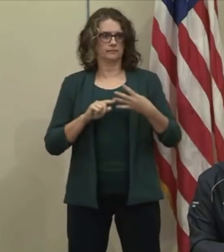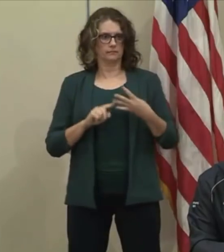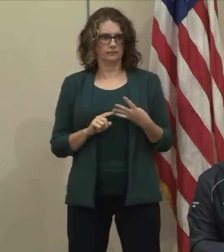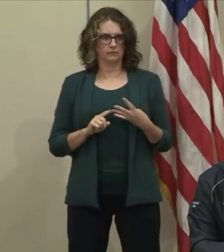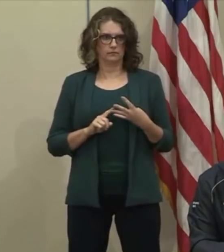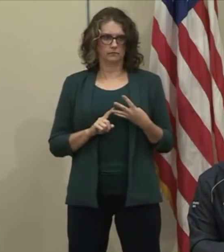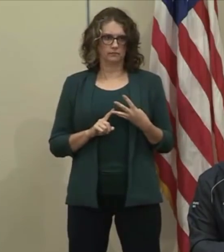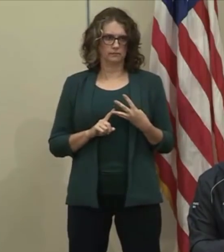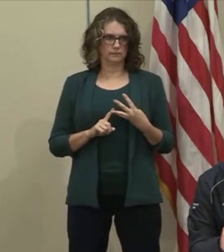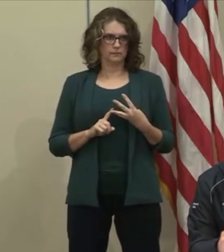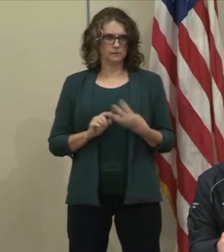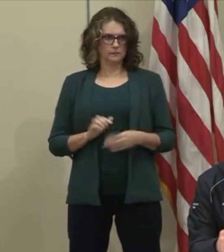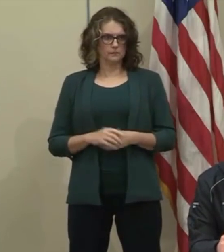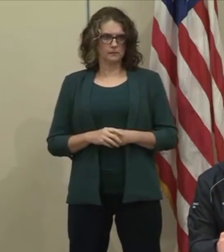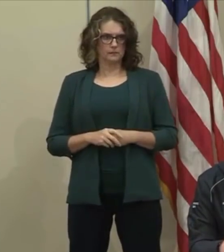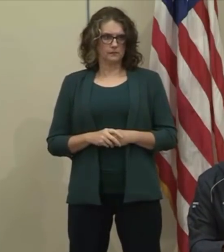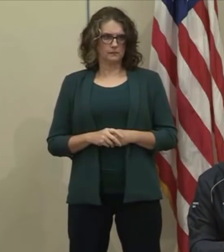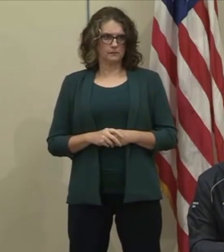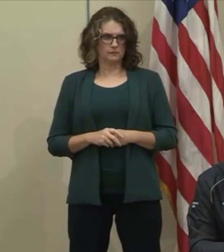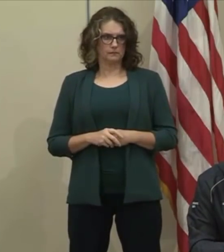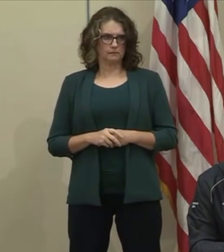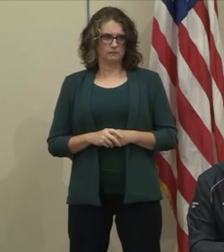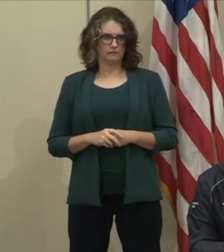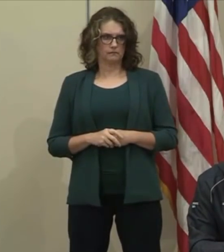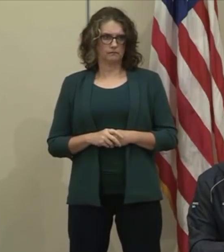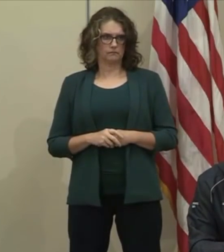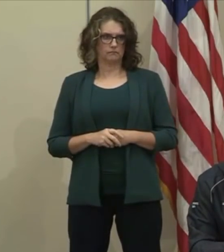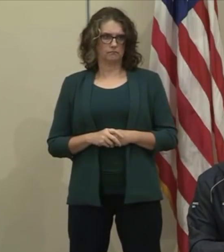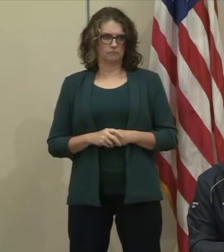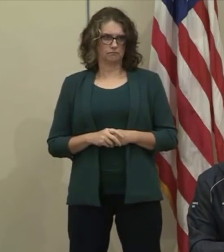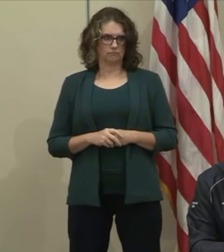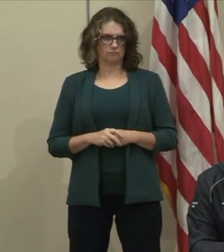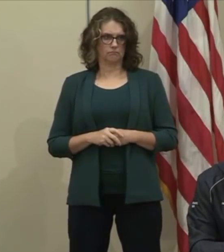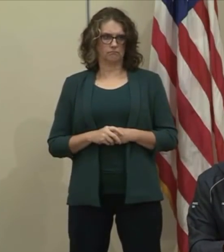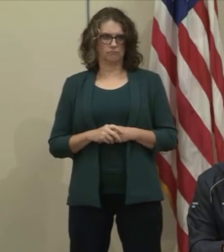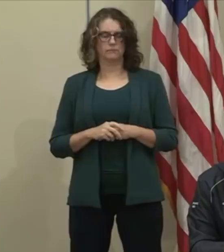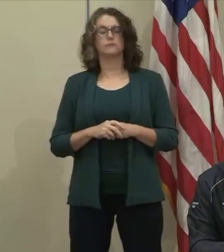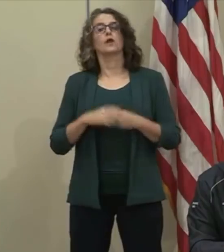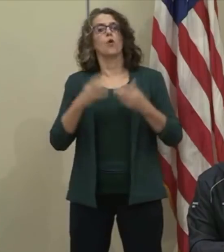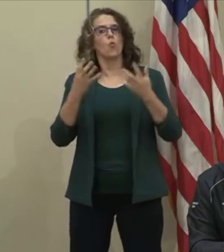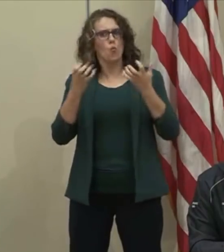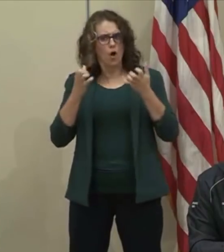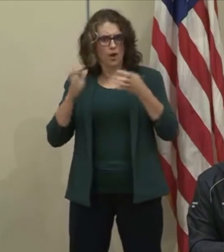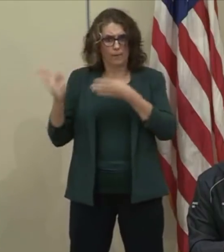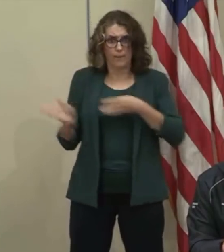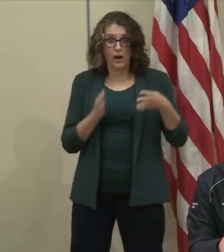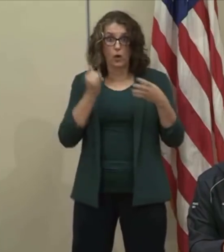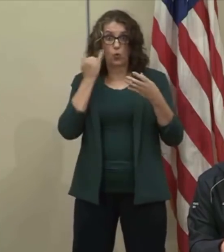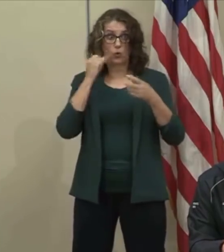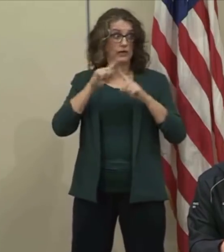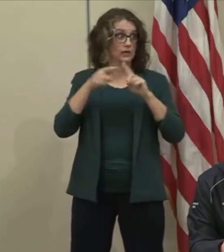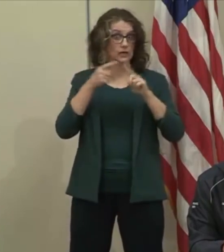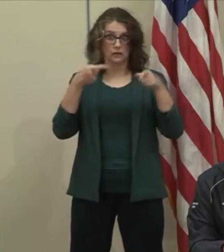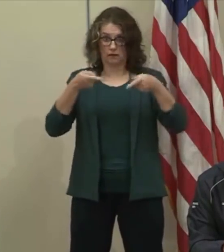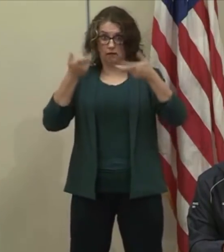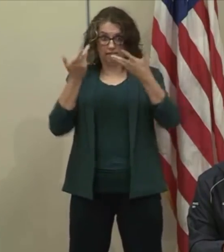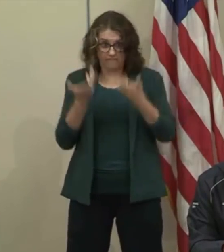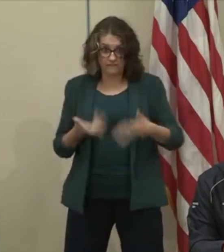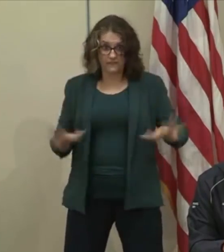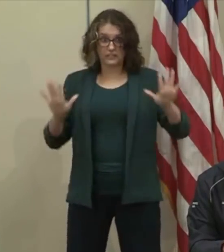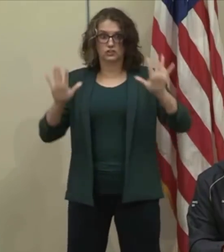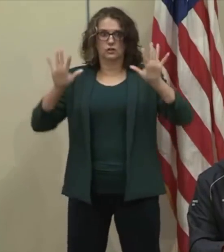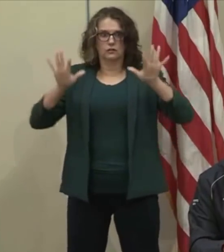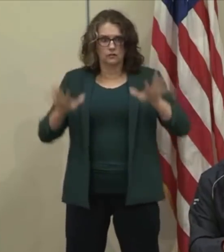this crisis as quickly as possible. Number four is to continue our desire